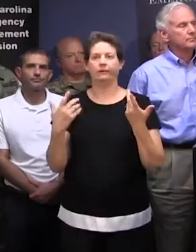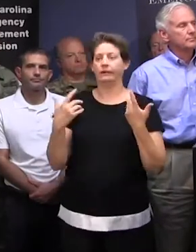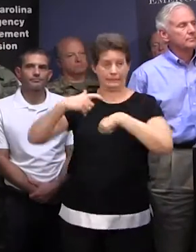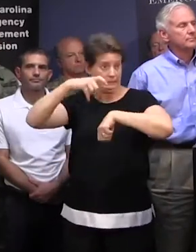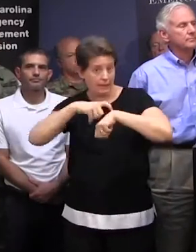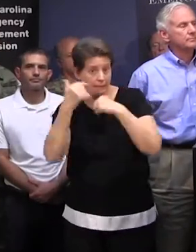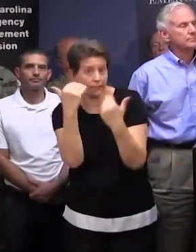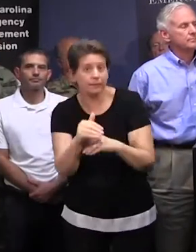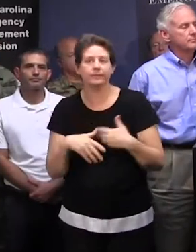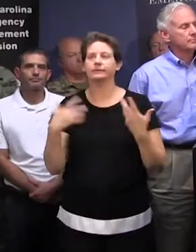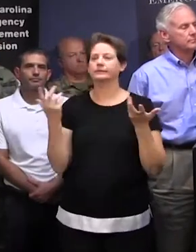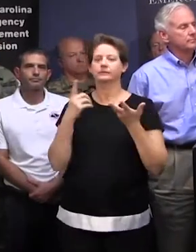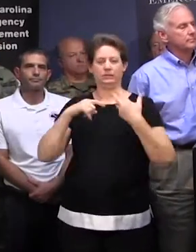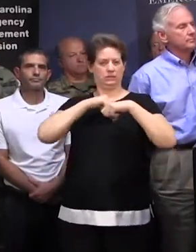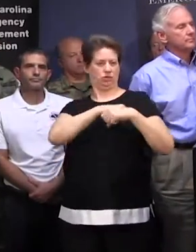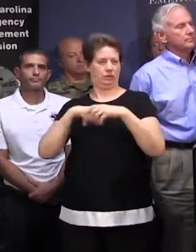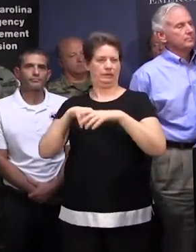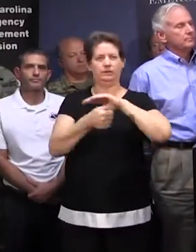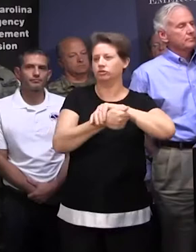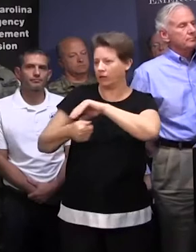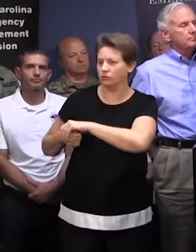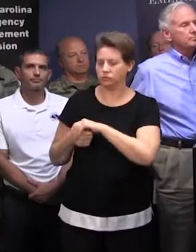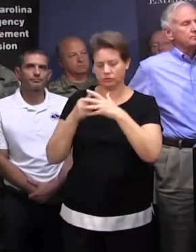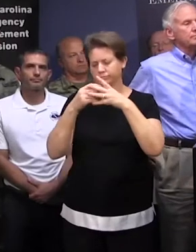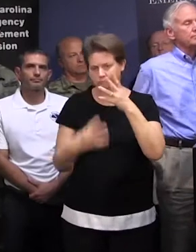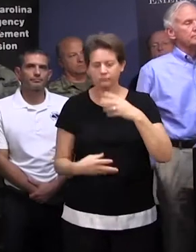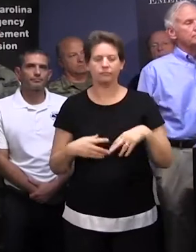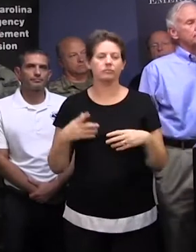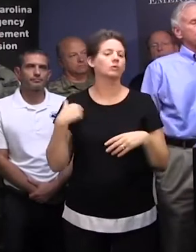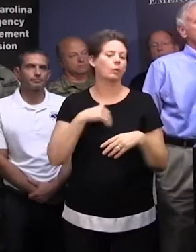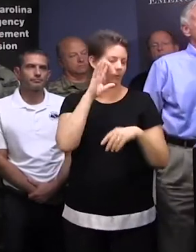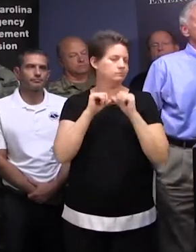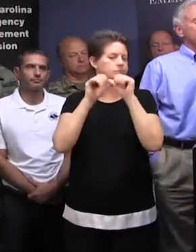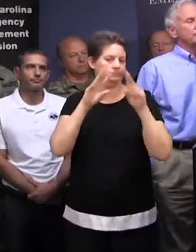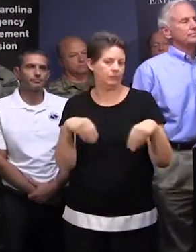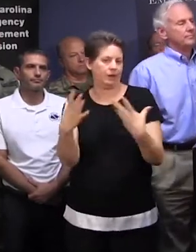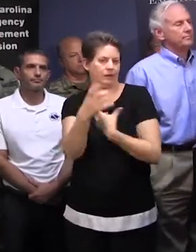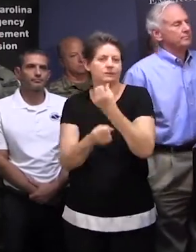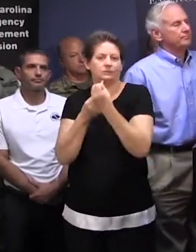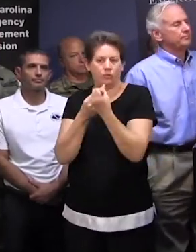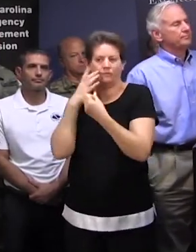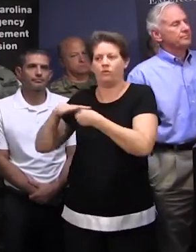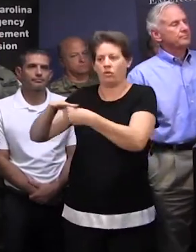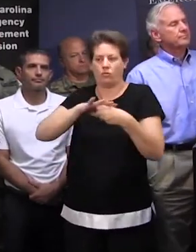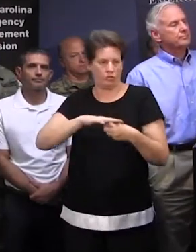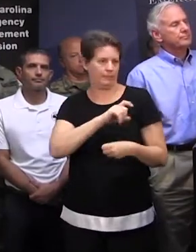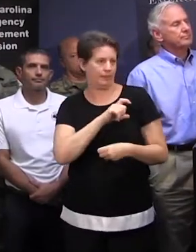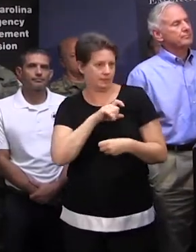curfews, and security in our shelters. We'll continue to support our local law enforcement partners